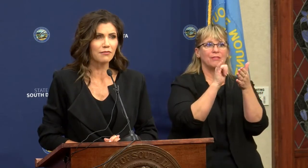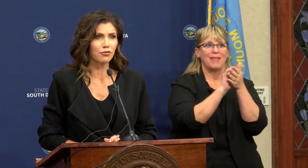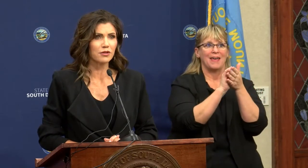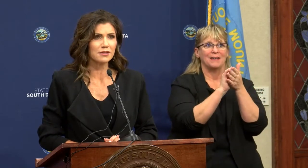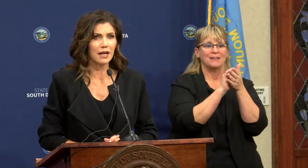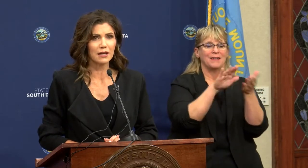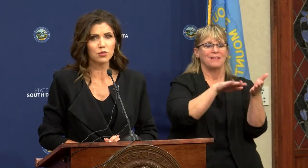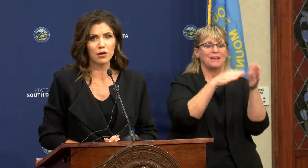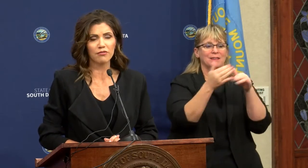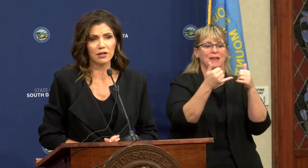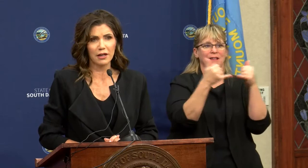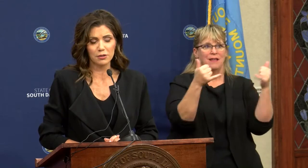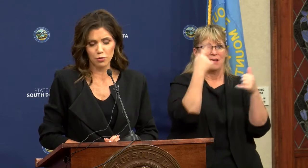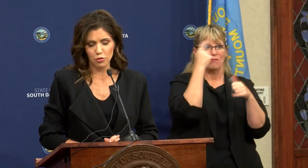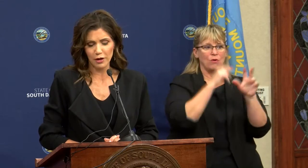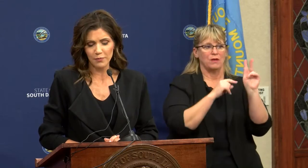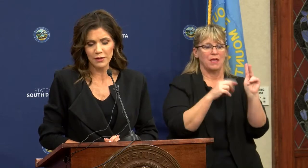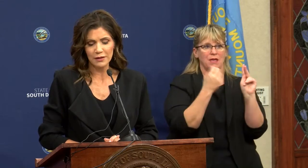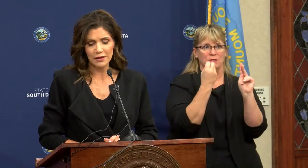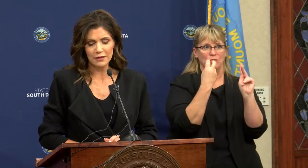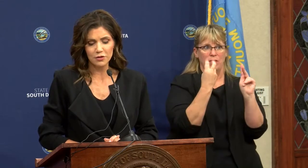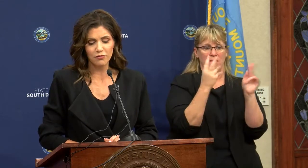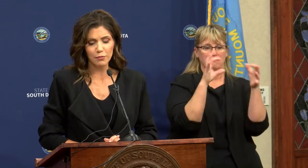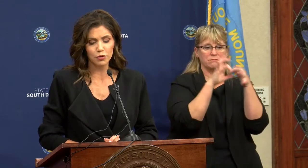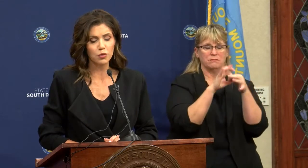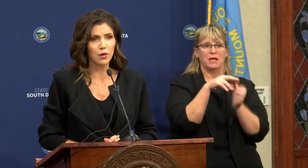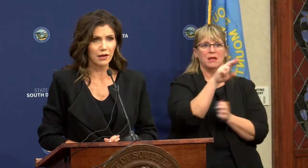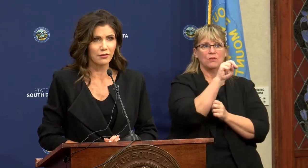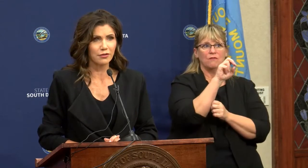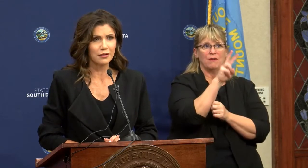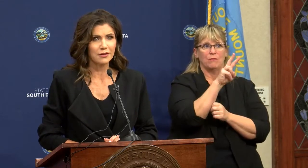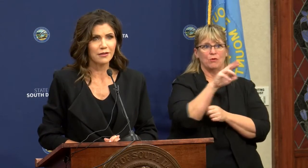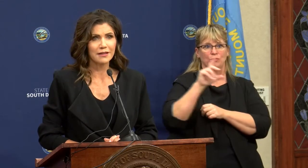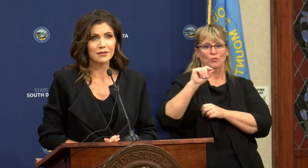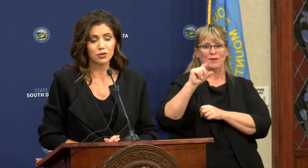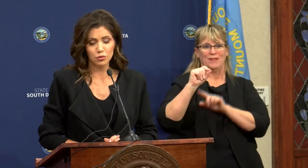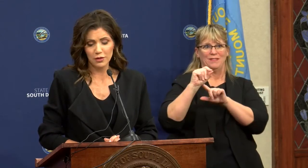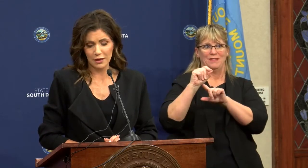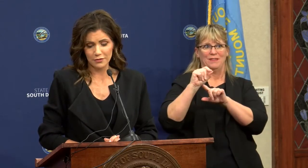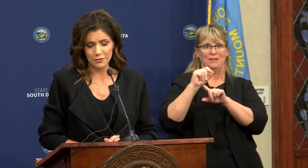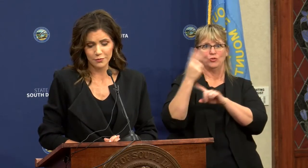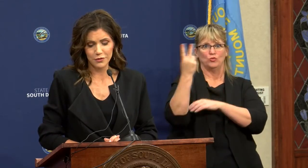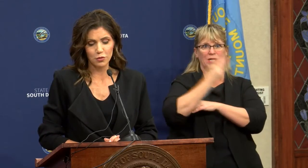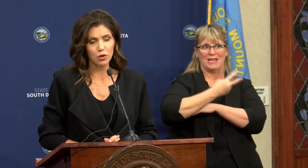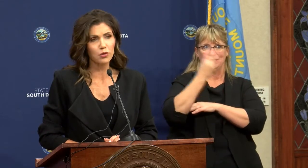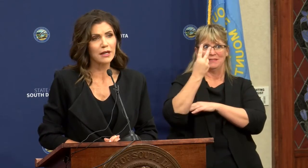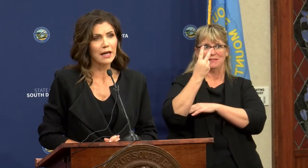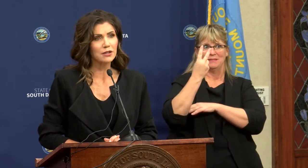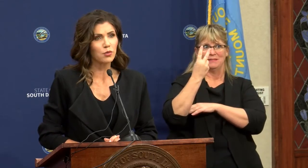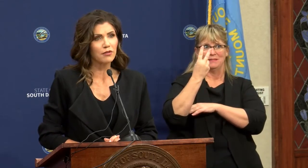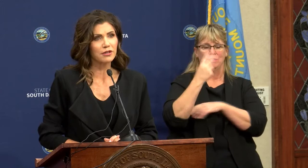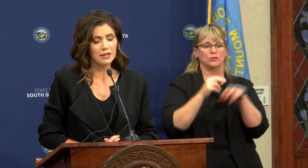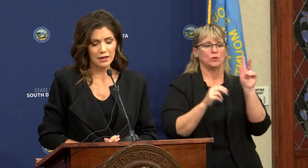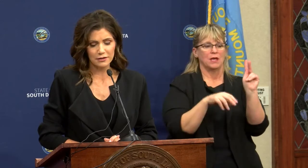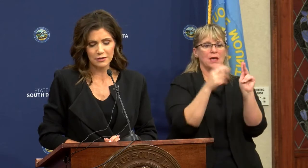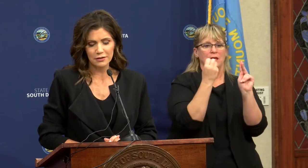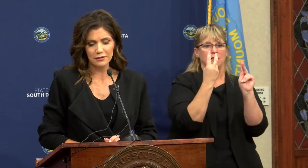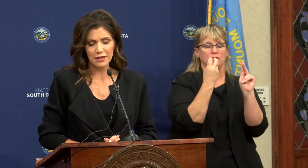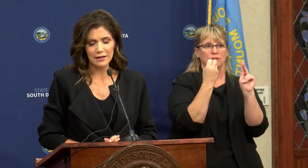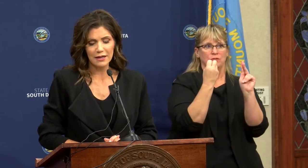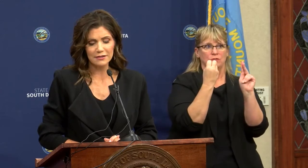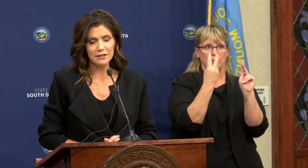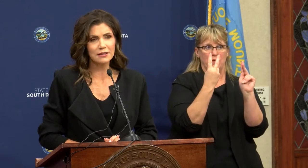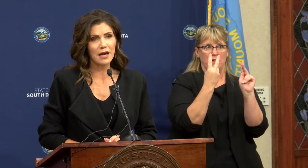deadline for this K-12 Connect program is November 20th. That's in two days. So go to k12connect